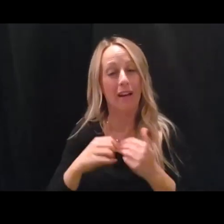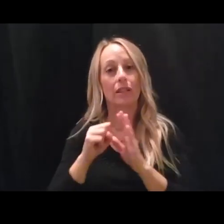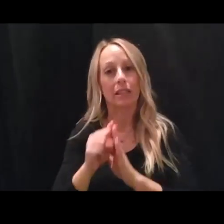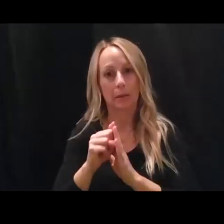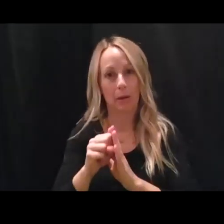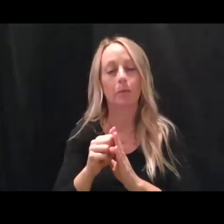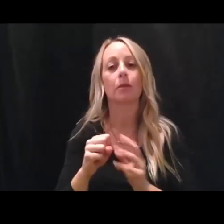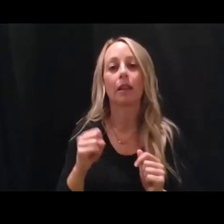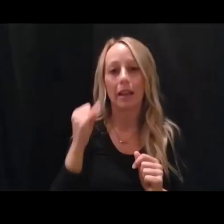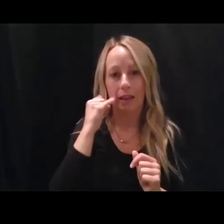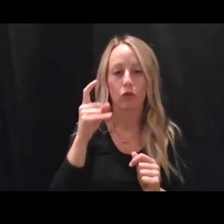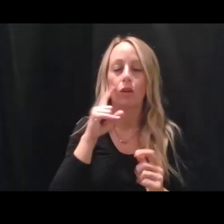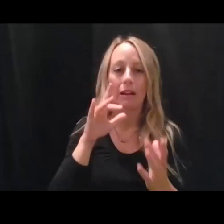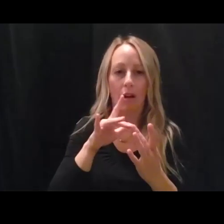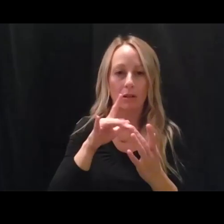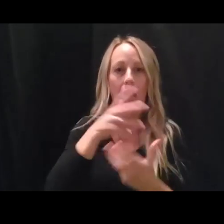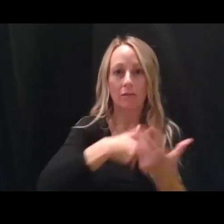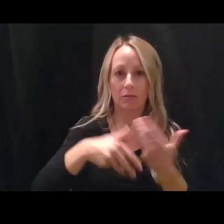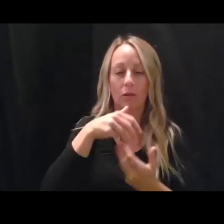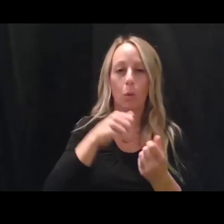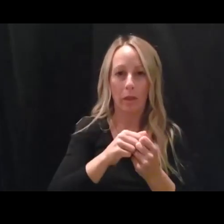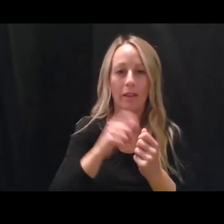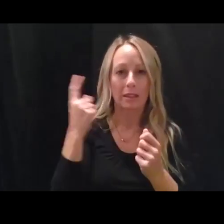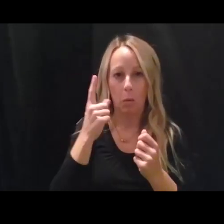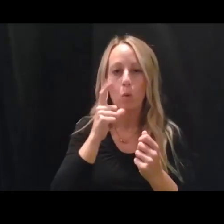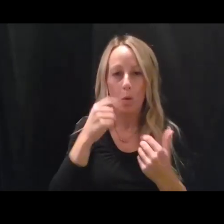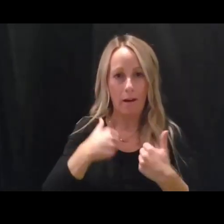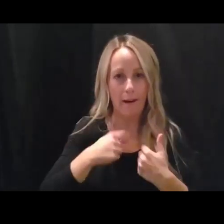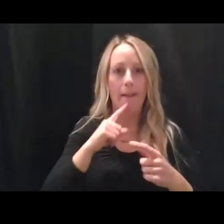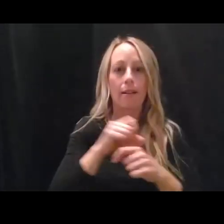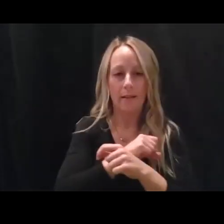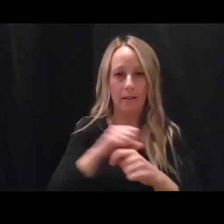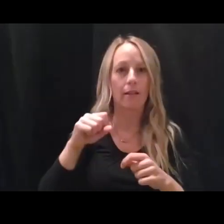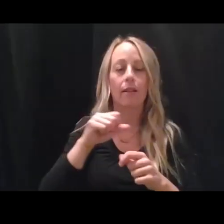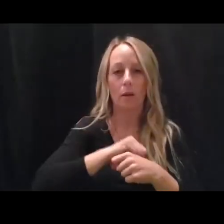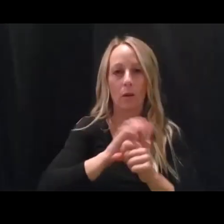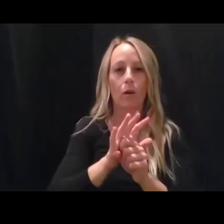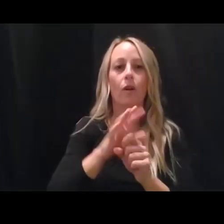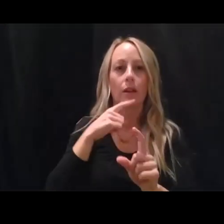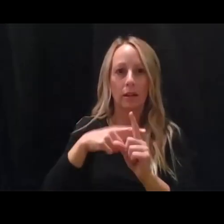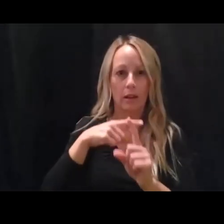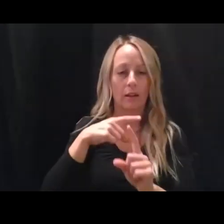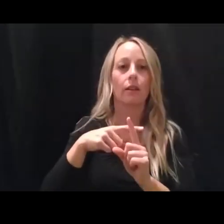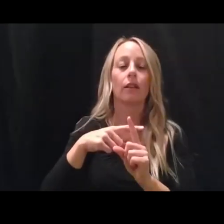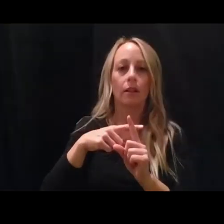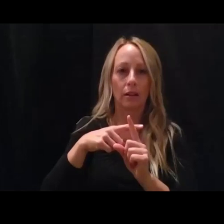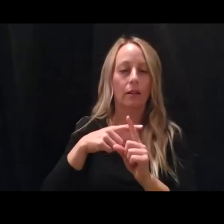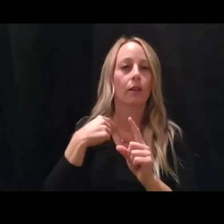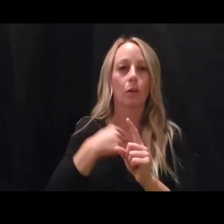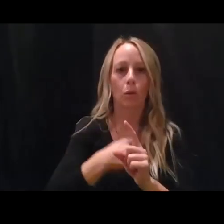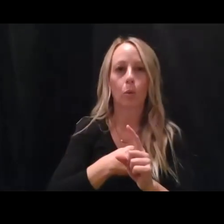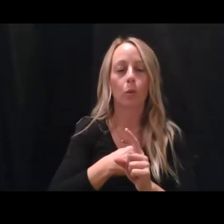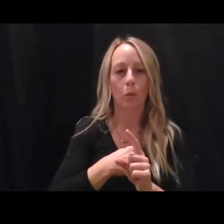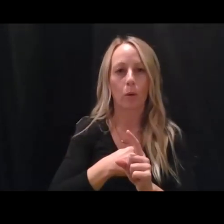you were in contact with a case, you're very, very probably going to confirm. Uh, and so we put those people, uh,